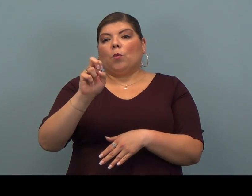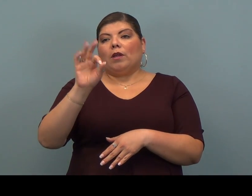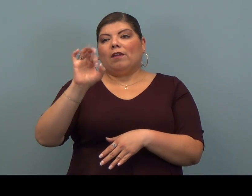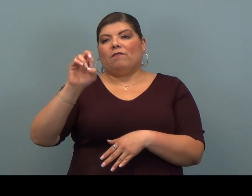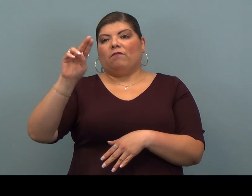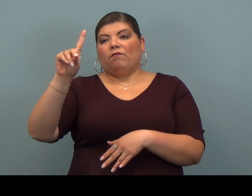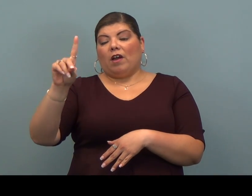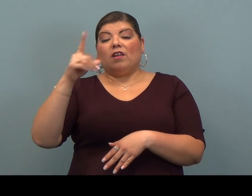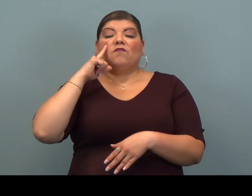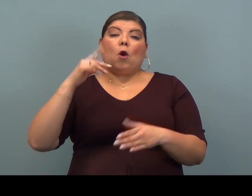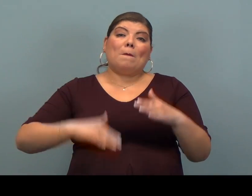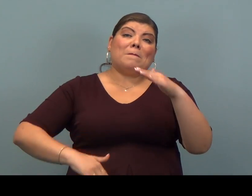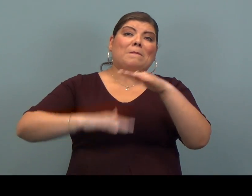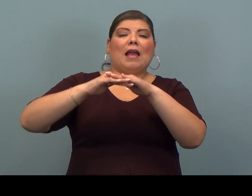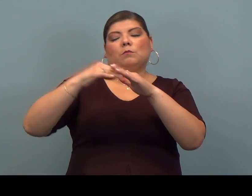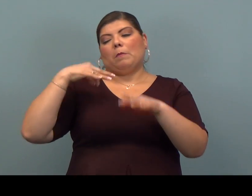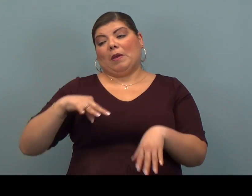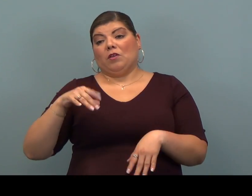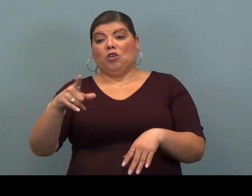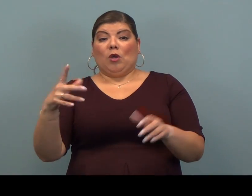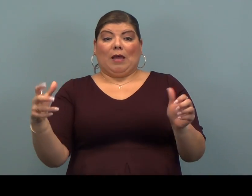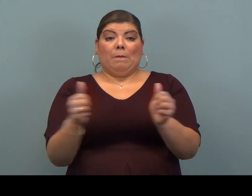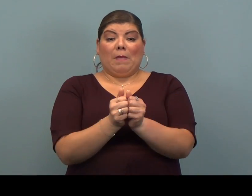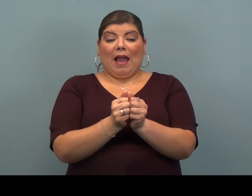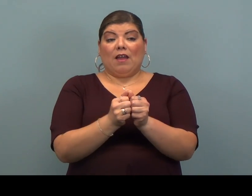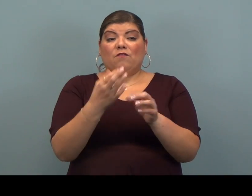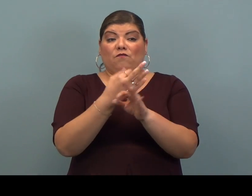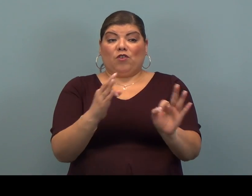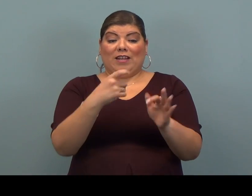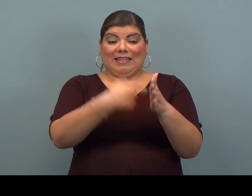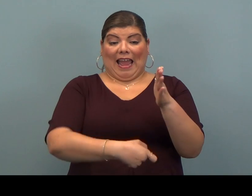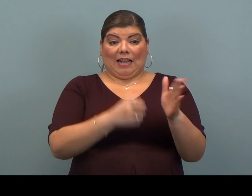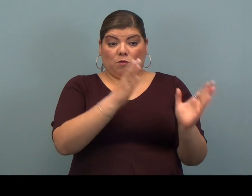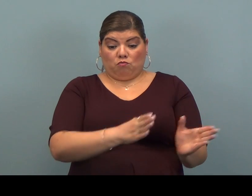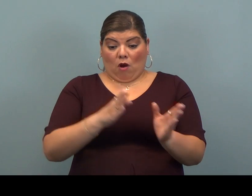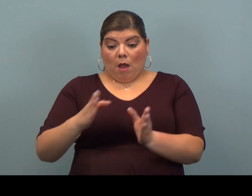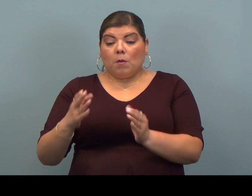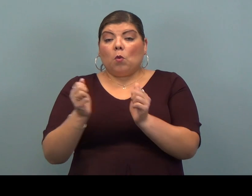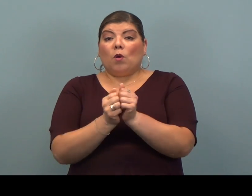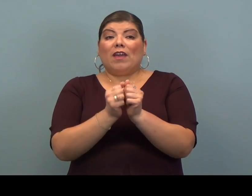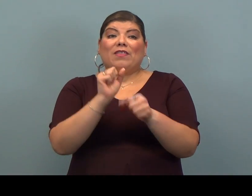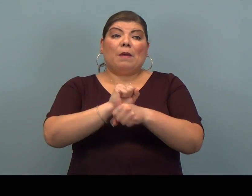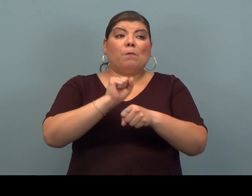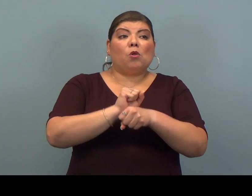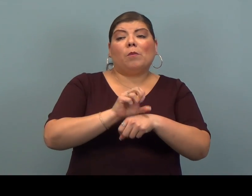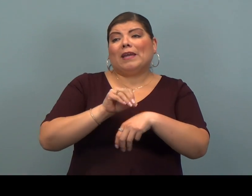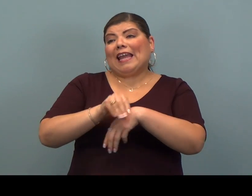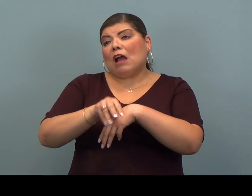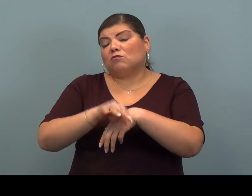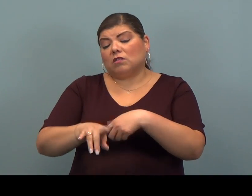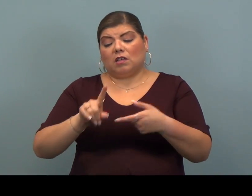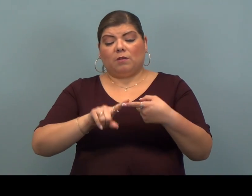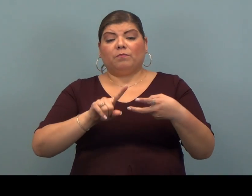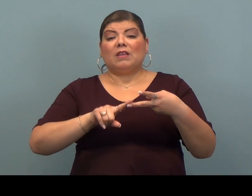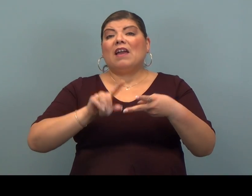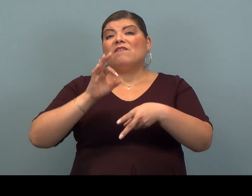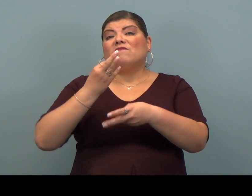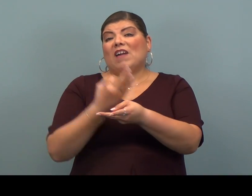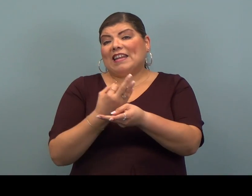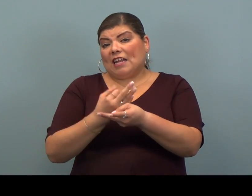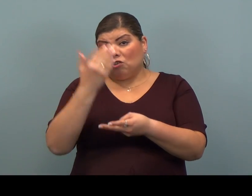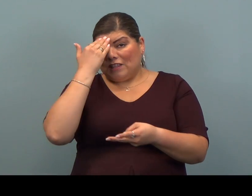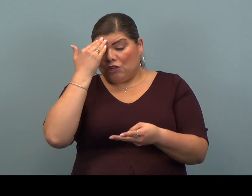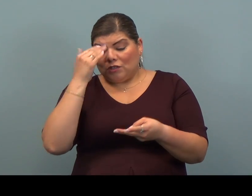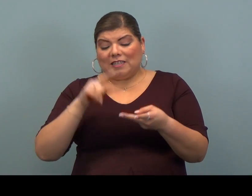for maximum benefit. You can combine free tax prep with employment counseling, with